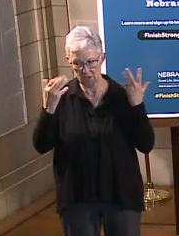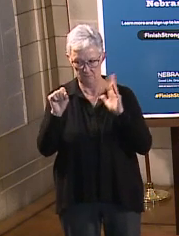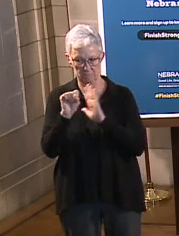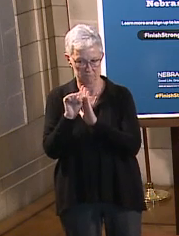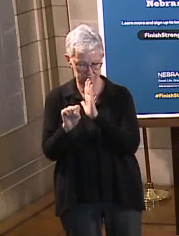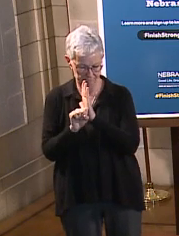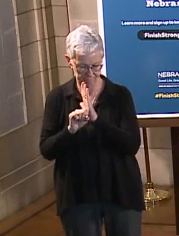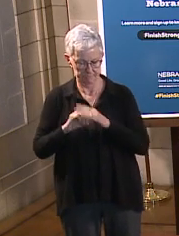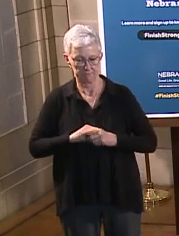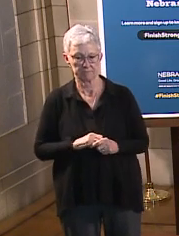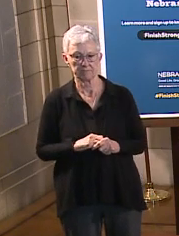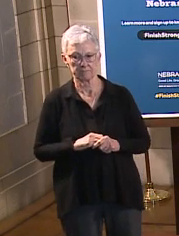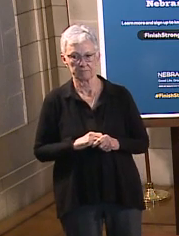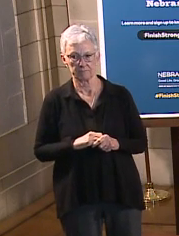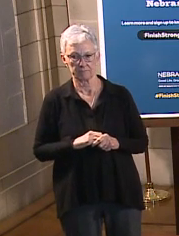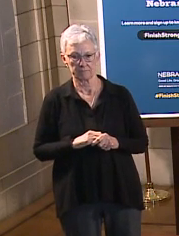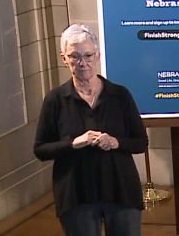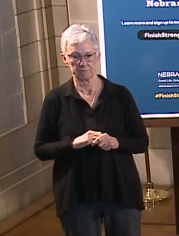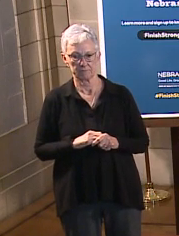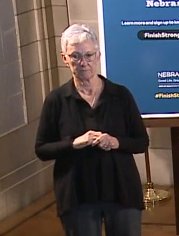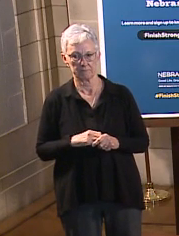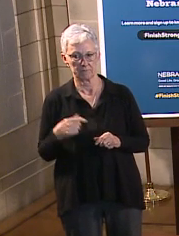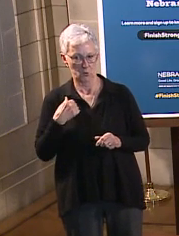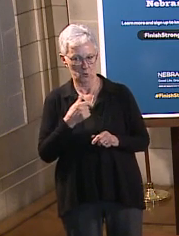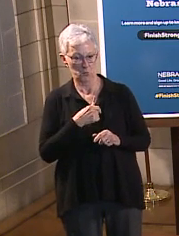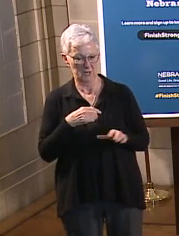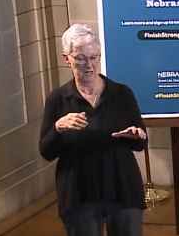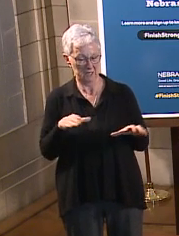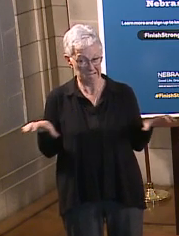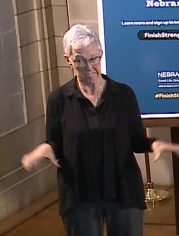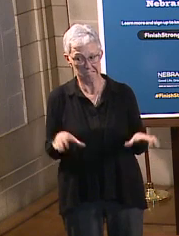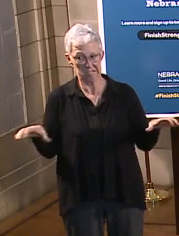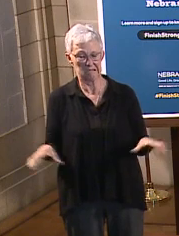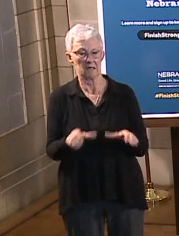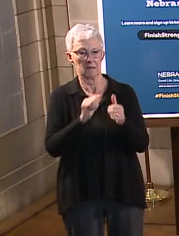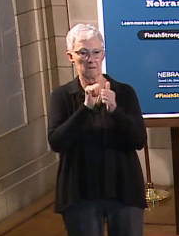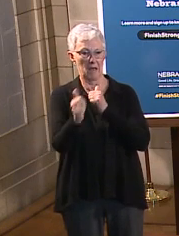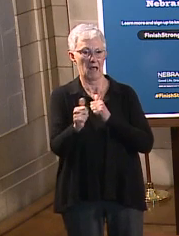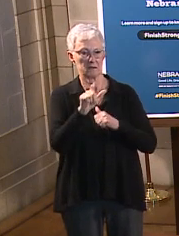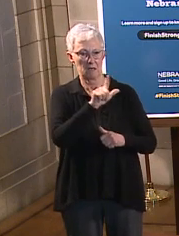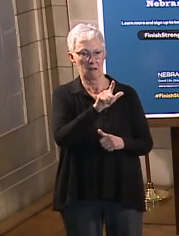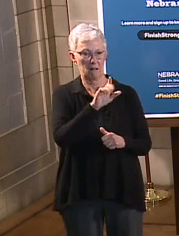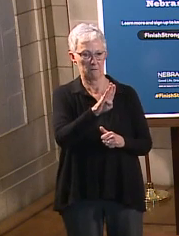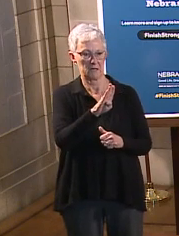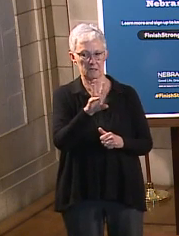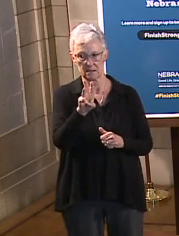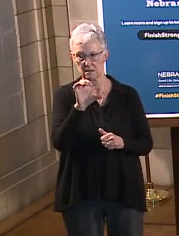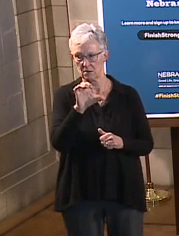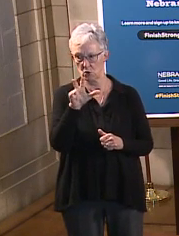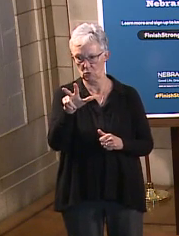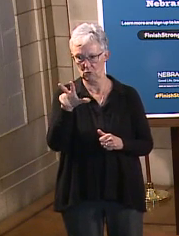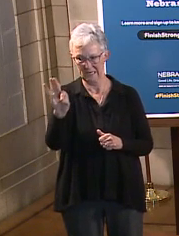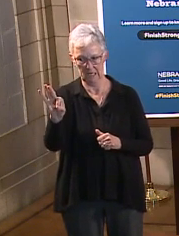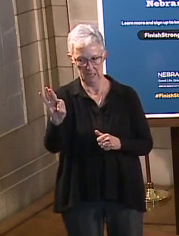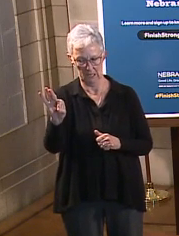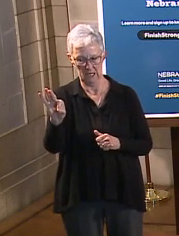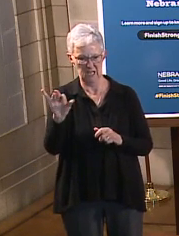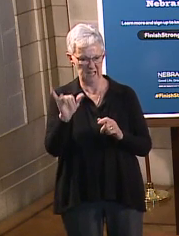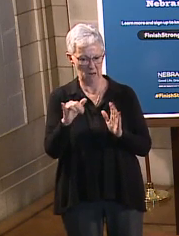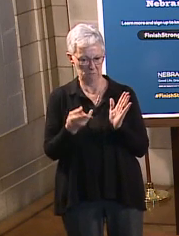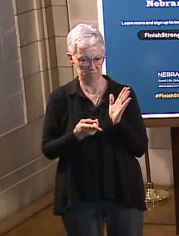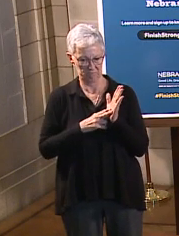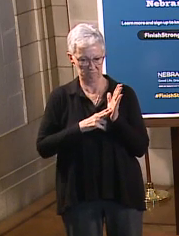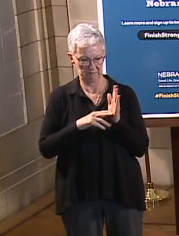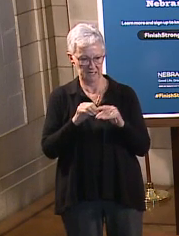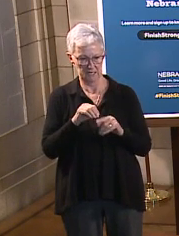We took a big step towards achieving that with the passage of LB 639, uh, that was signed into law law by the governor